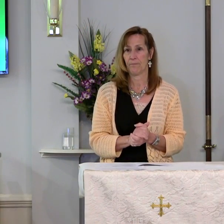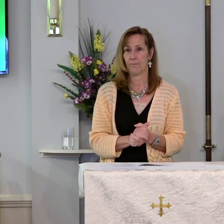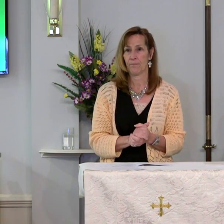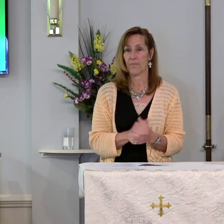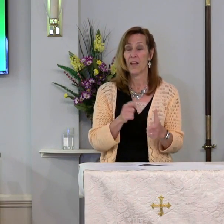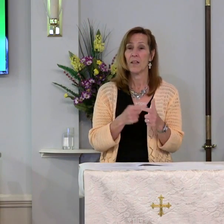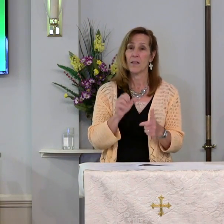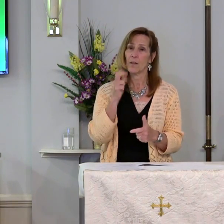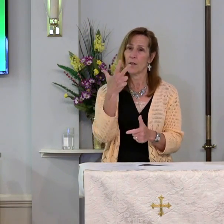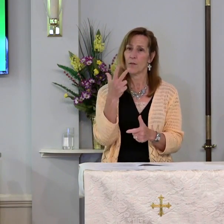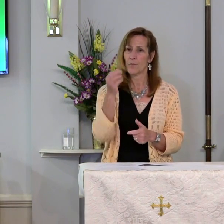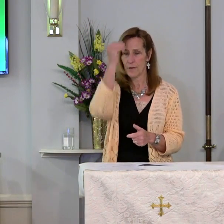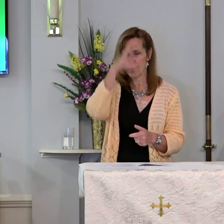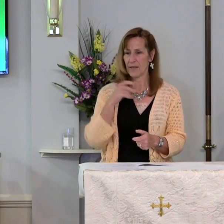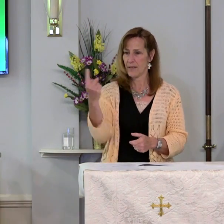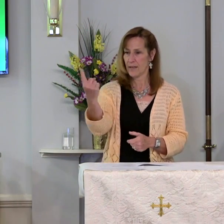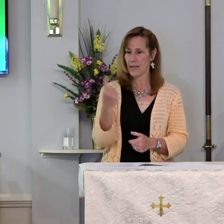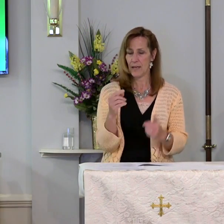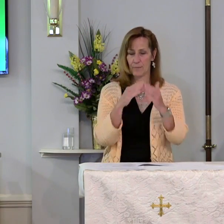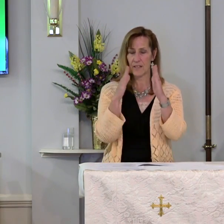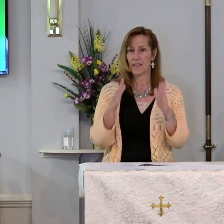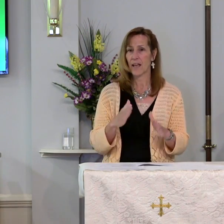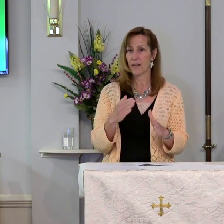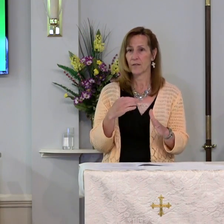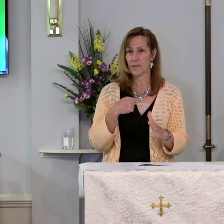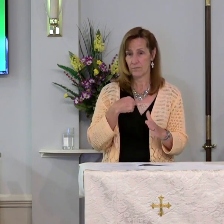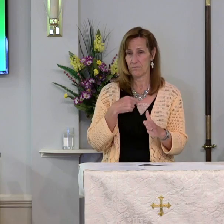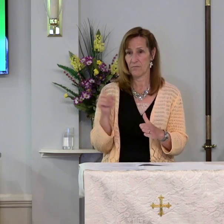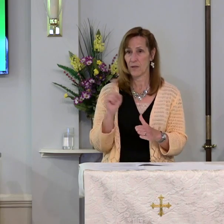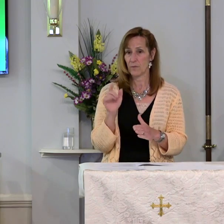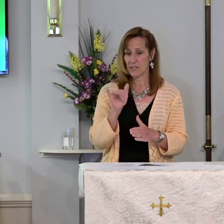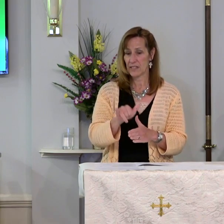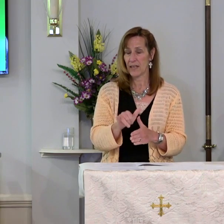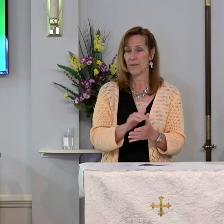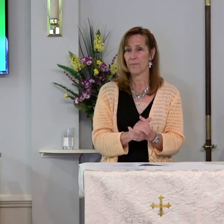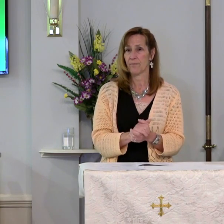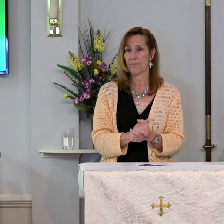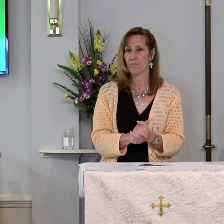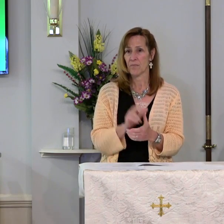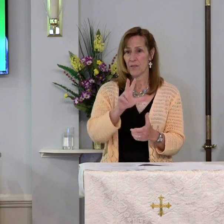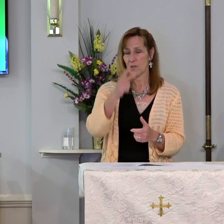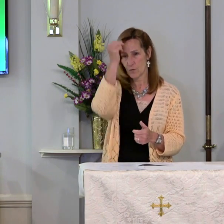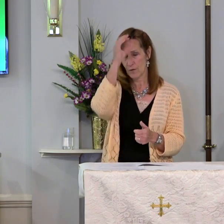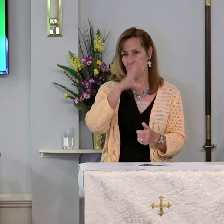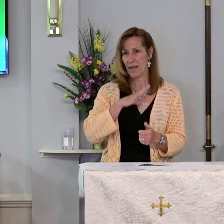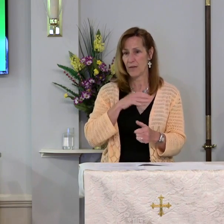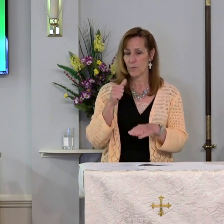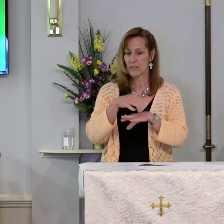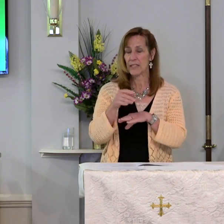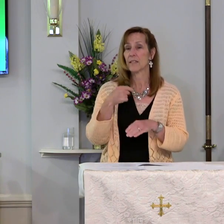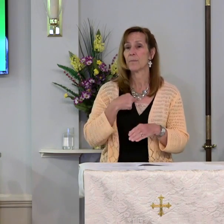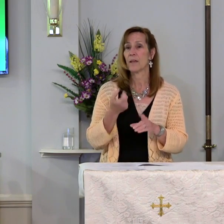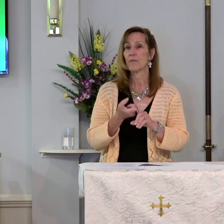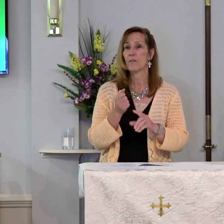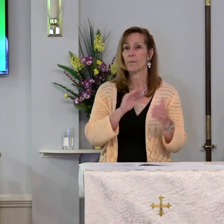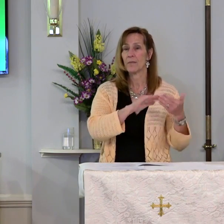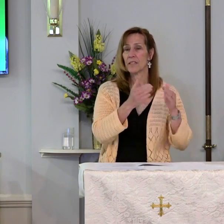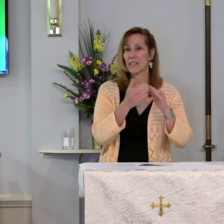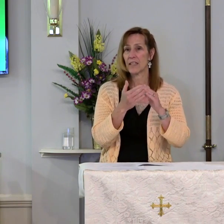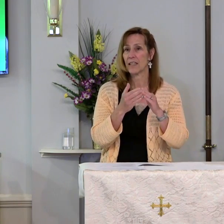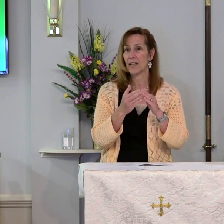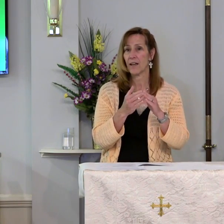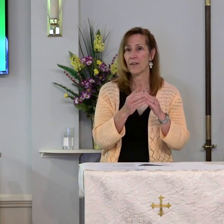Then three men came to the house where I was staying. These three men were sent to me from the city